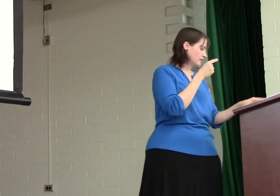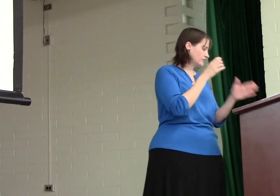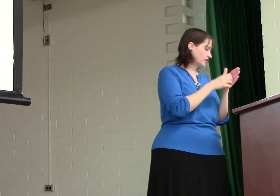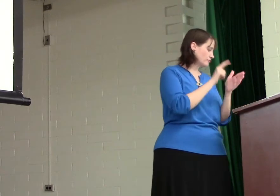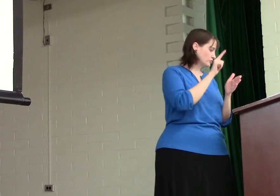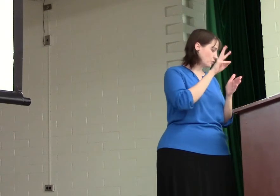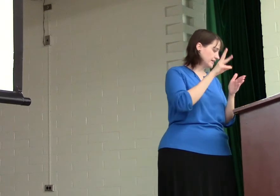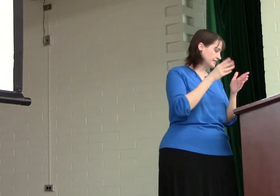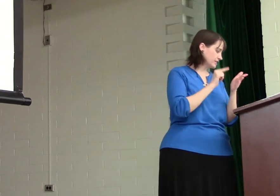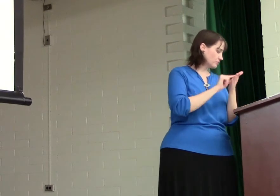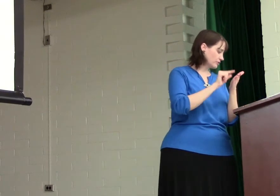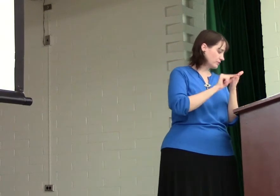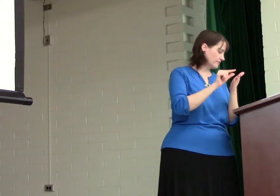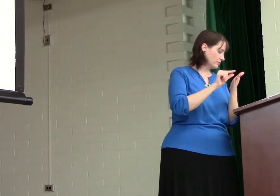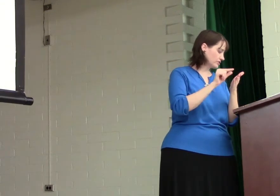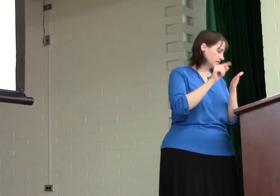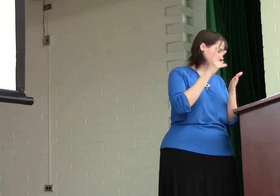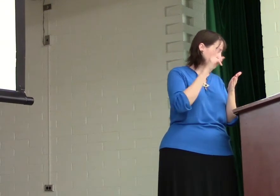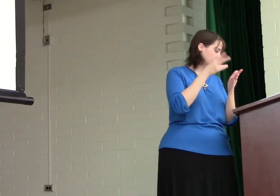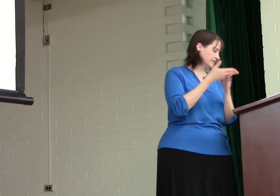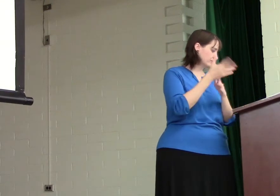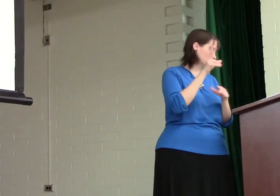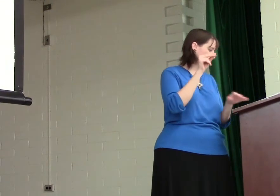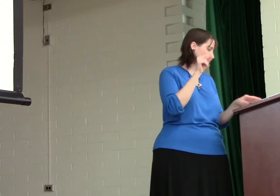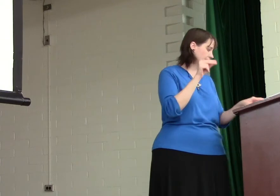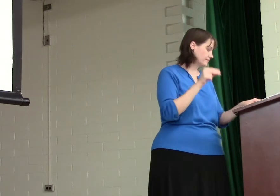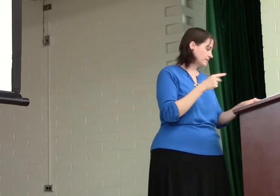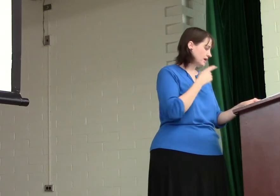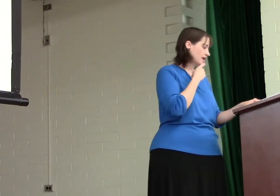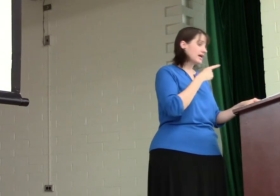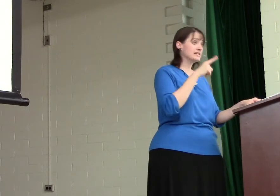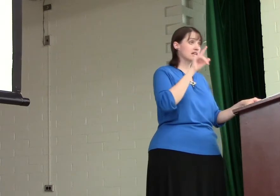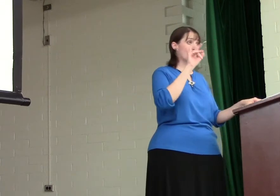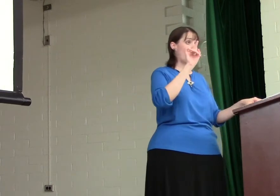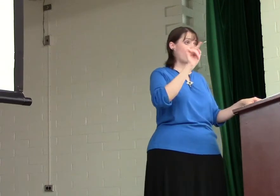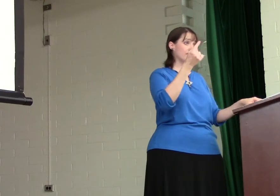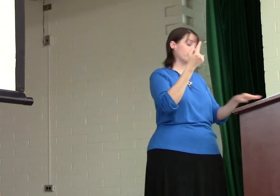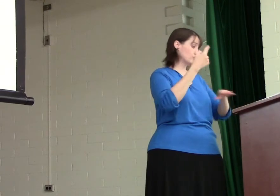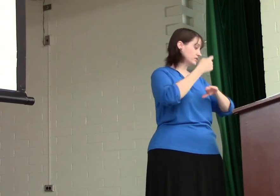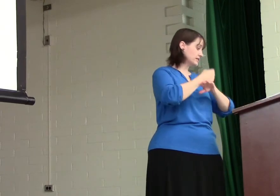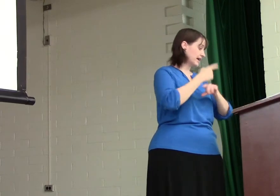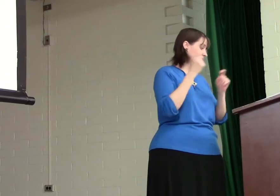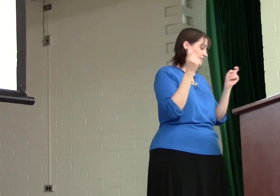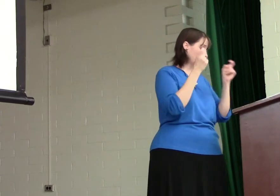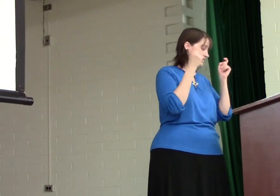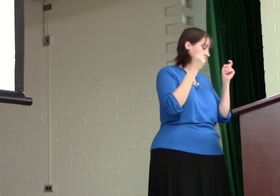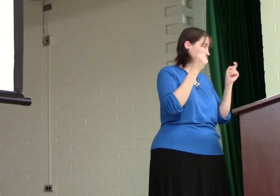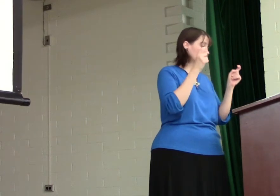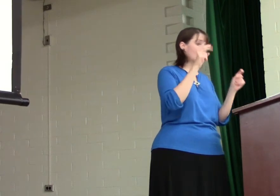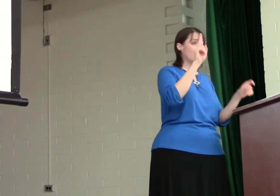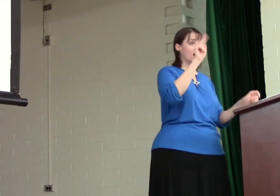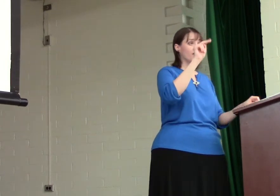chapter 26, we're going to read verses 17 through 30. It says, On the first day of the festival of